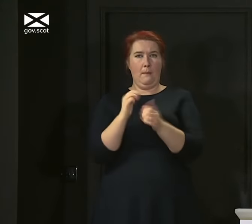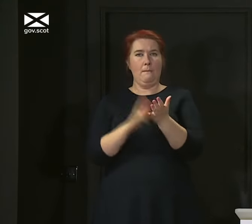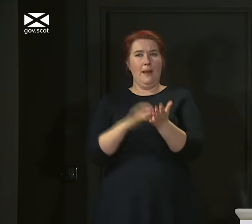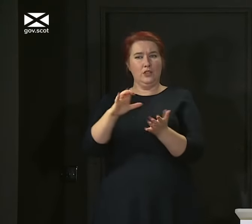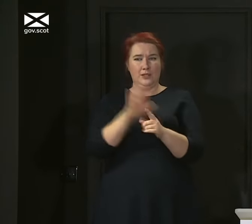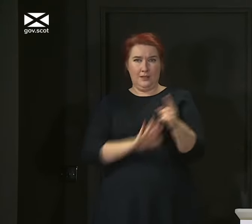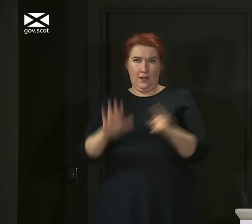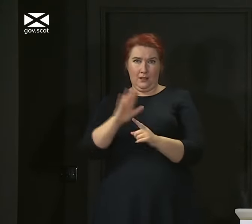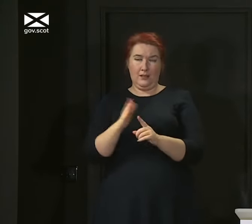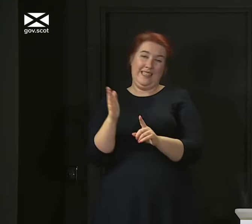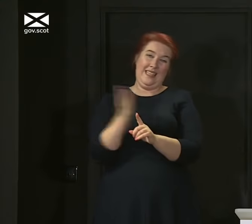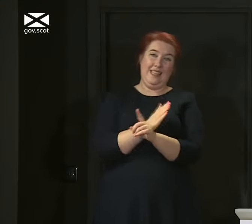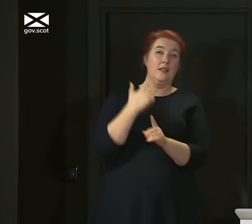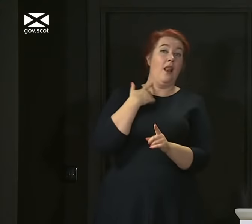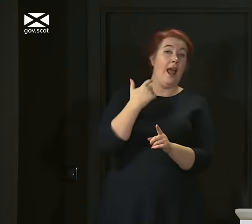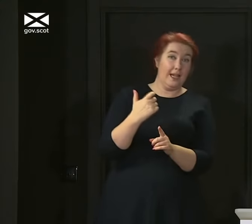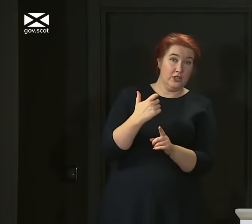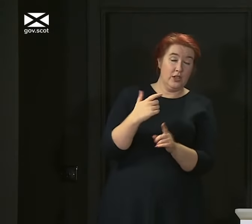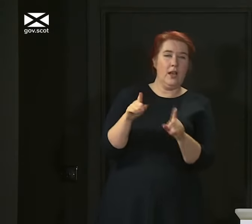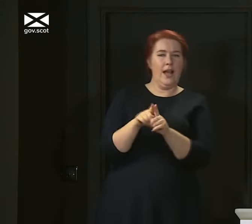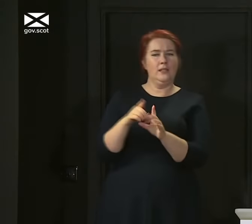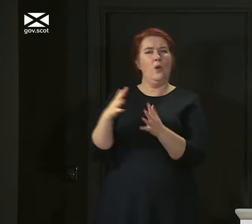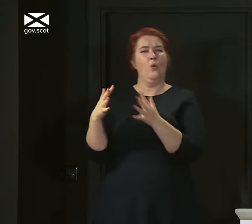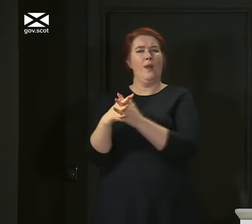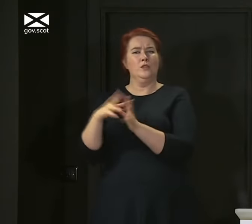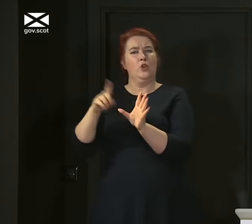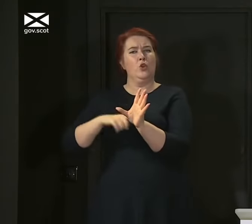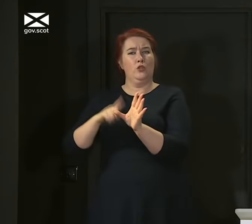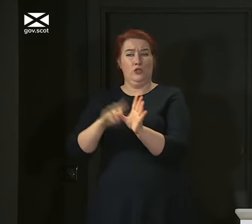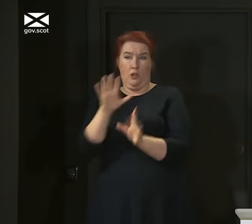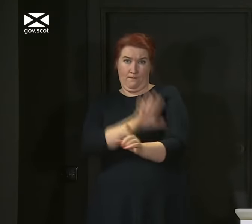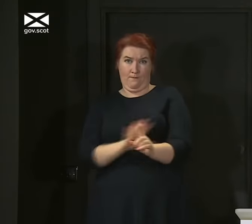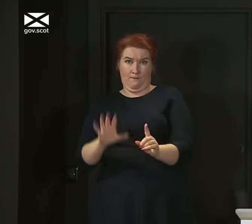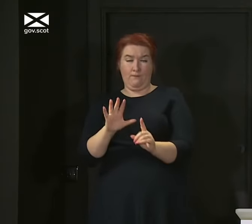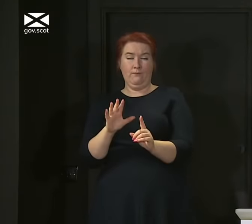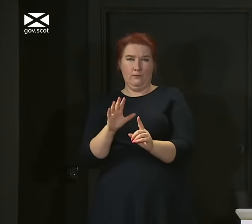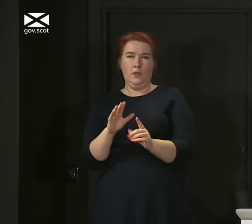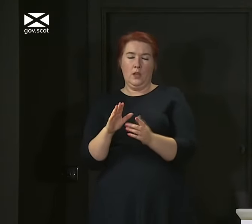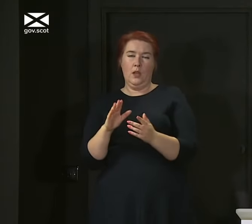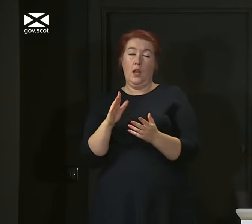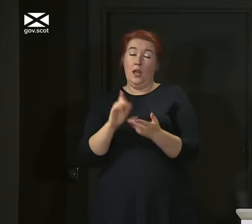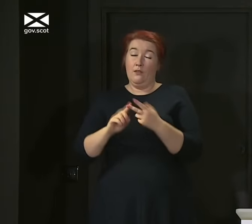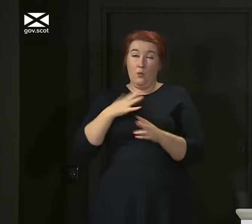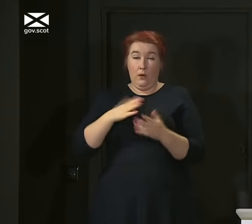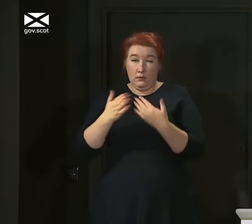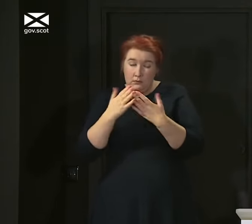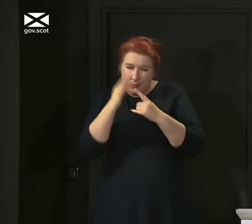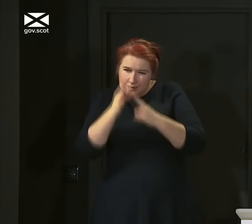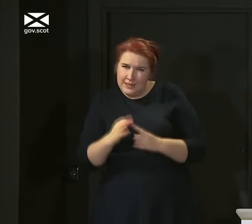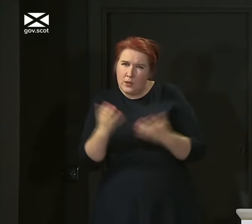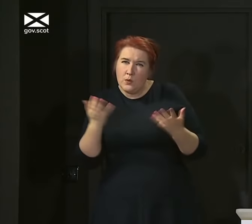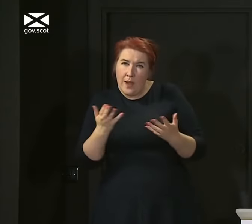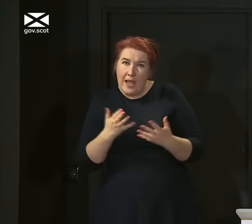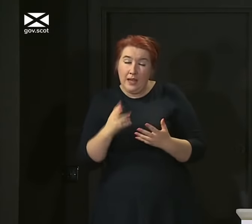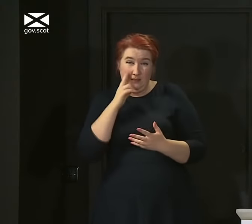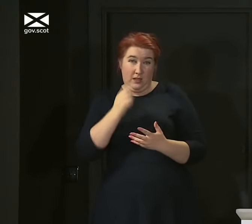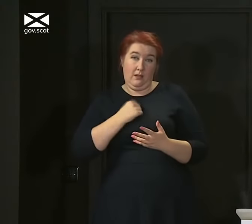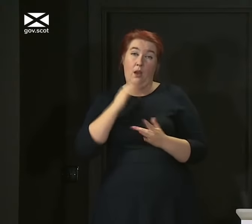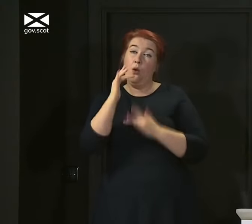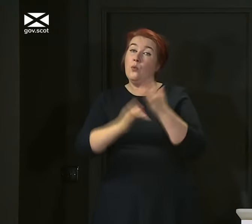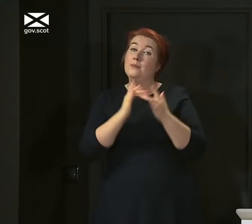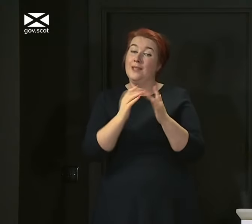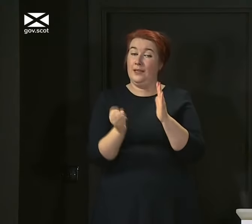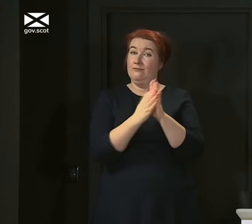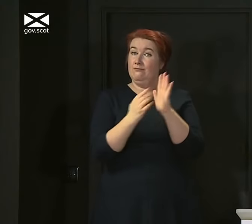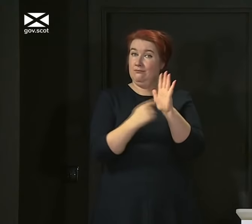Lancashire and parts of West Yorkshire. And you can find details of the specific locations covered by this advice on the Scottish